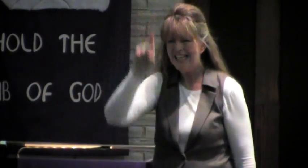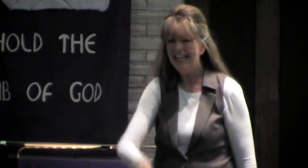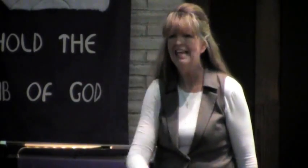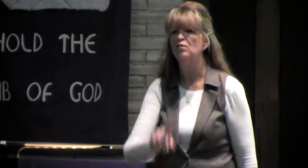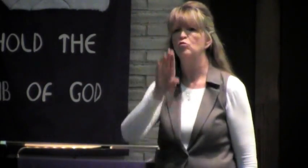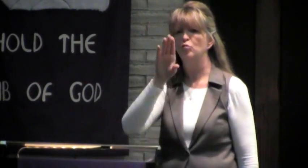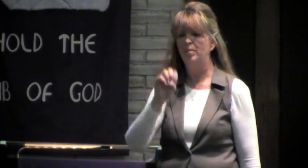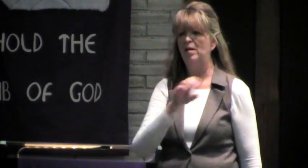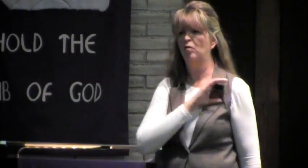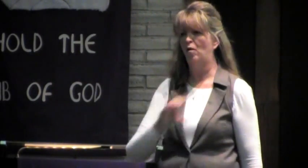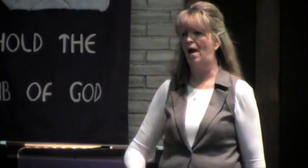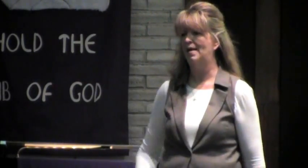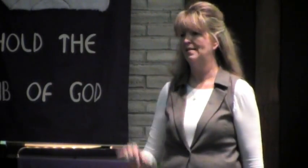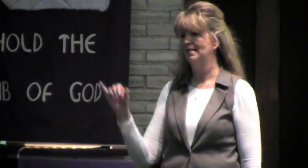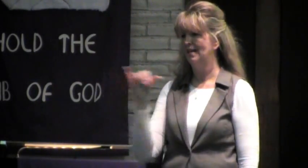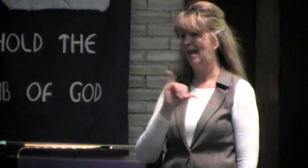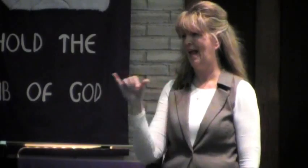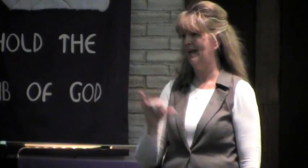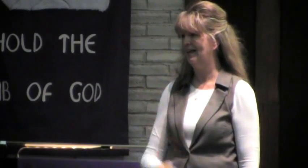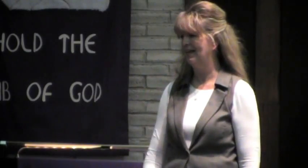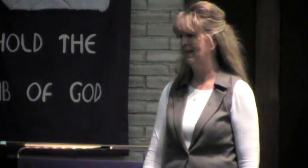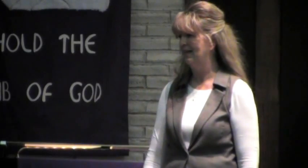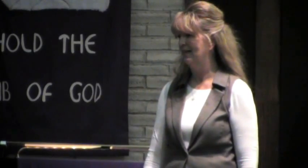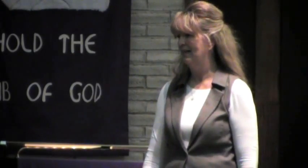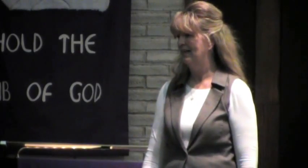response needs to be Christ-like.